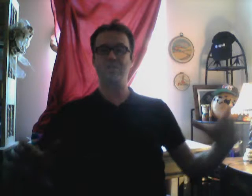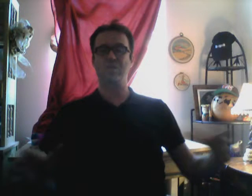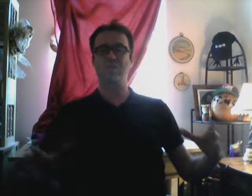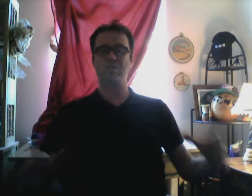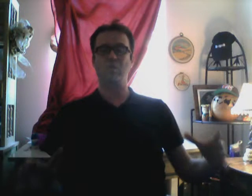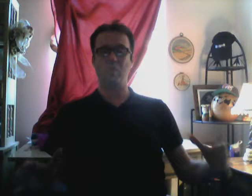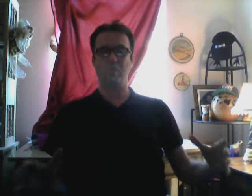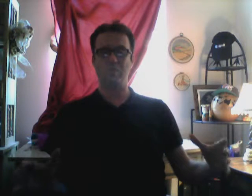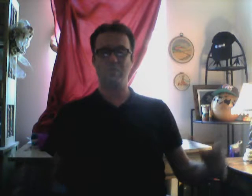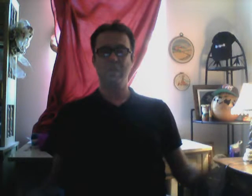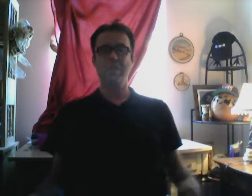Chump. Of. The world.